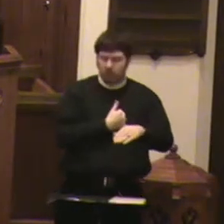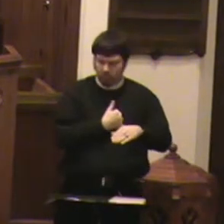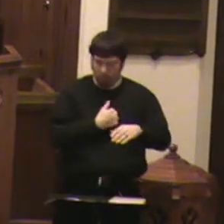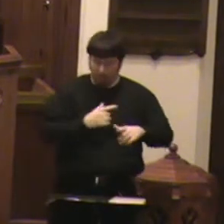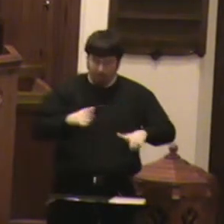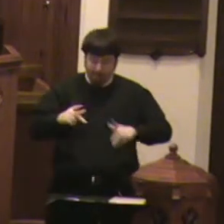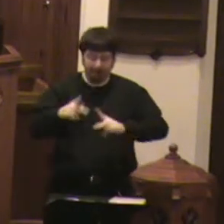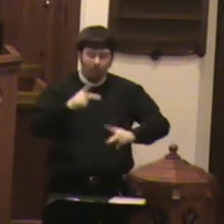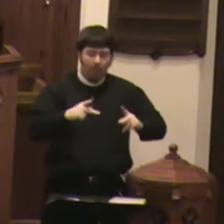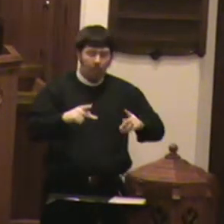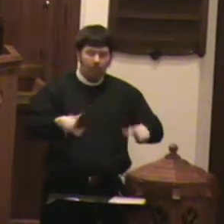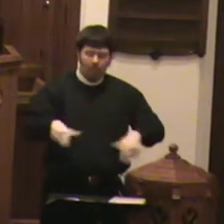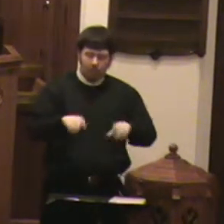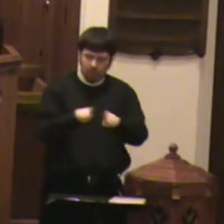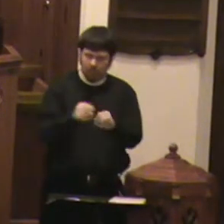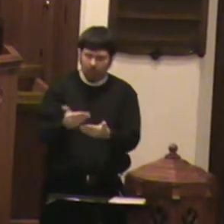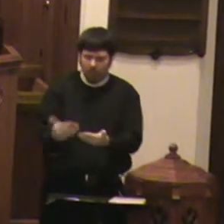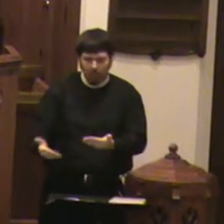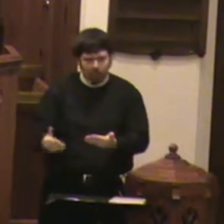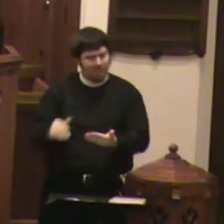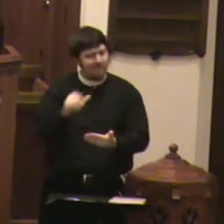this will not inherit the kingdom of God.